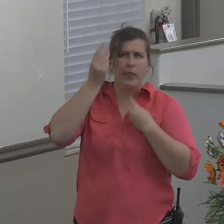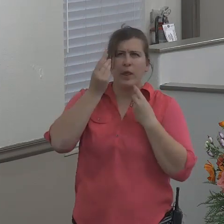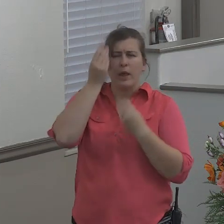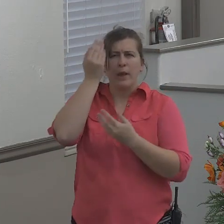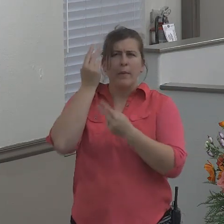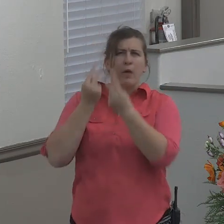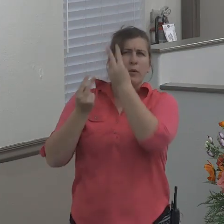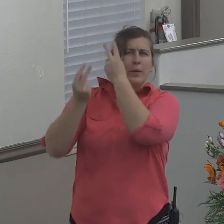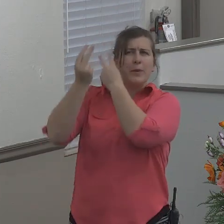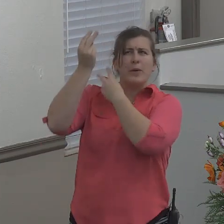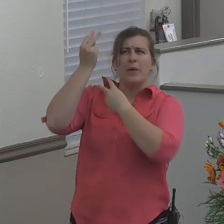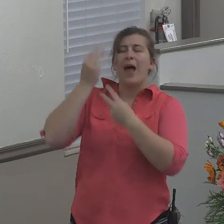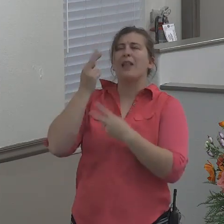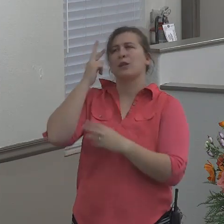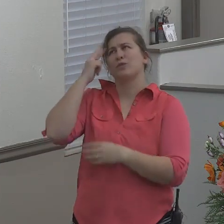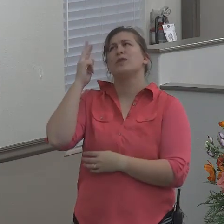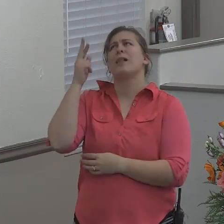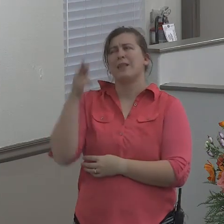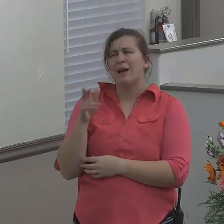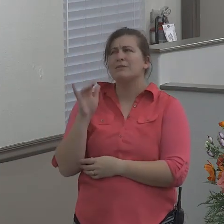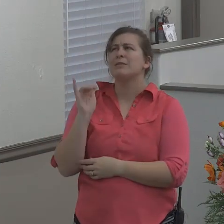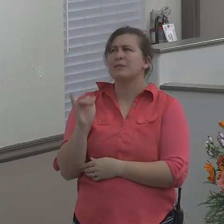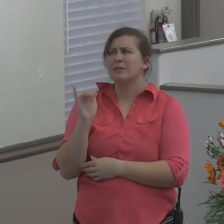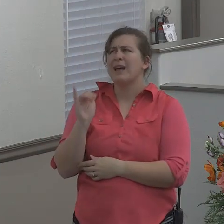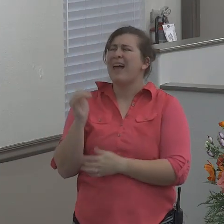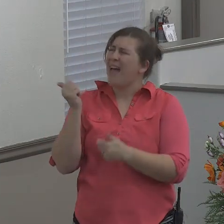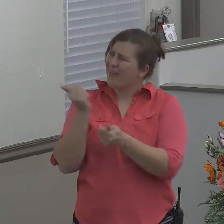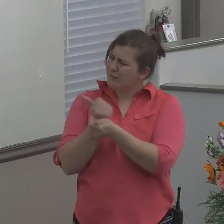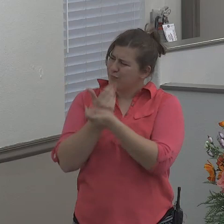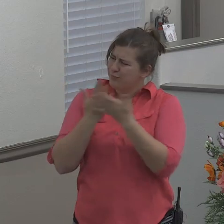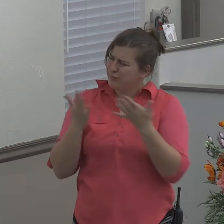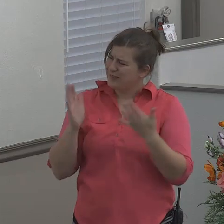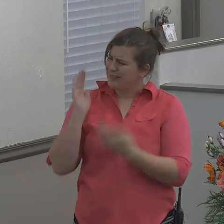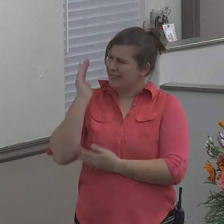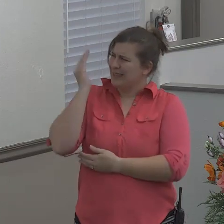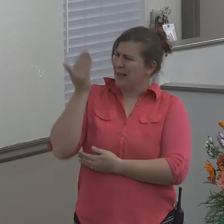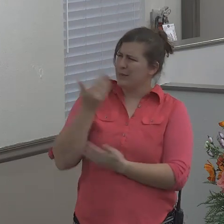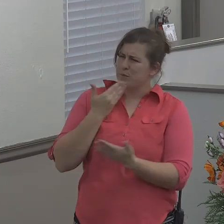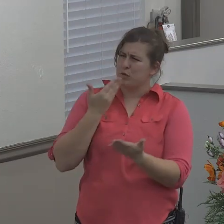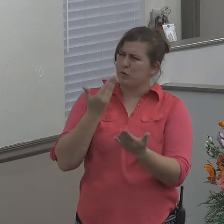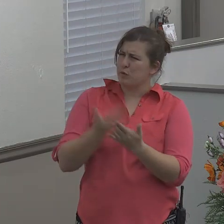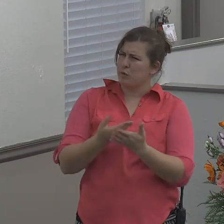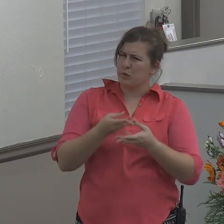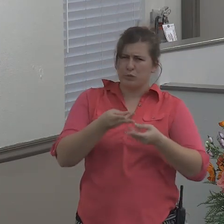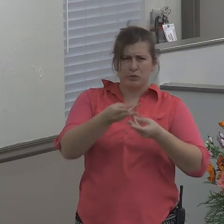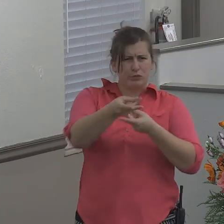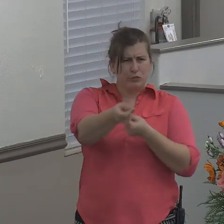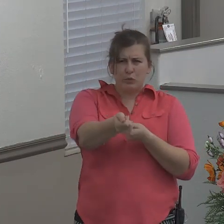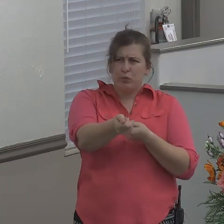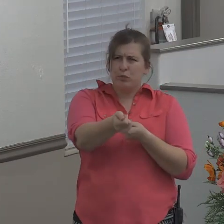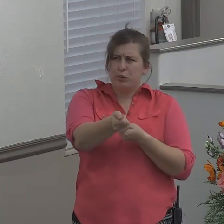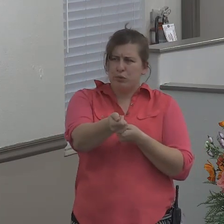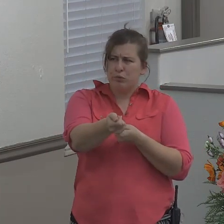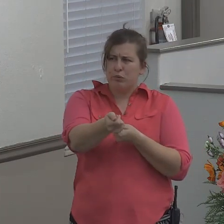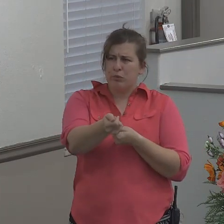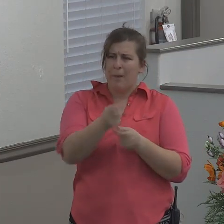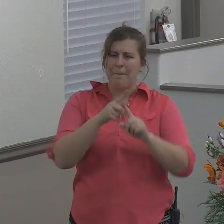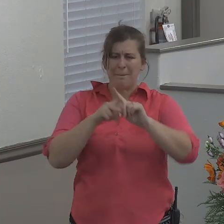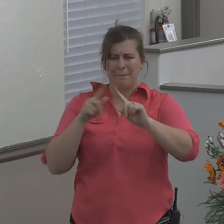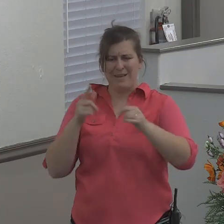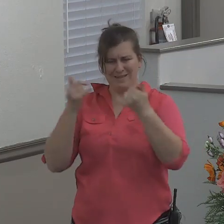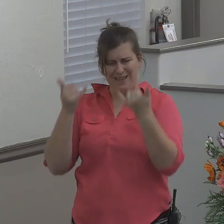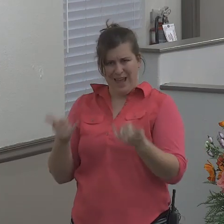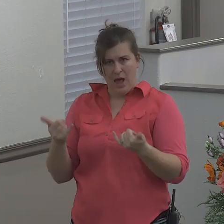realize that it seems like everything's been going fairly good in your life. But now you're having some